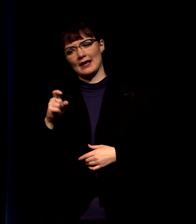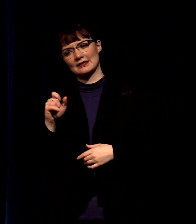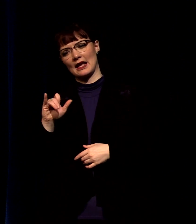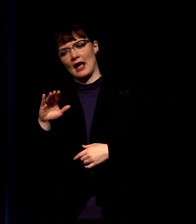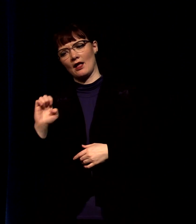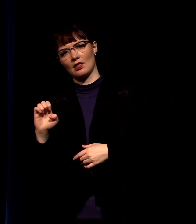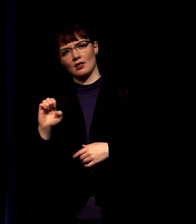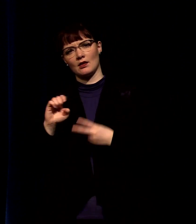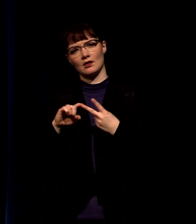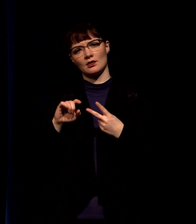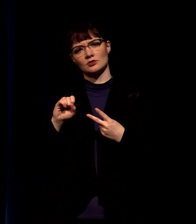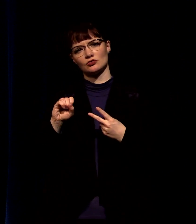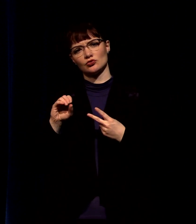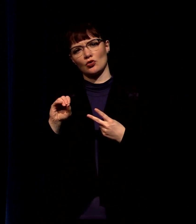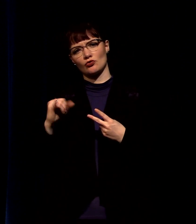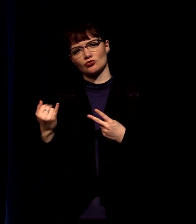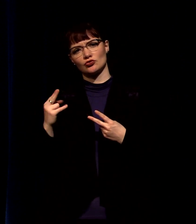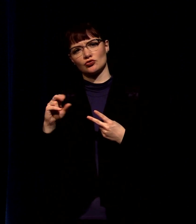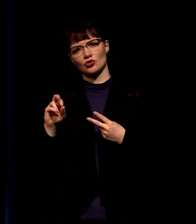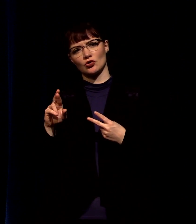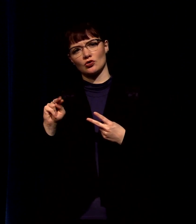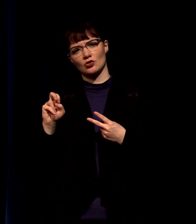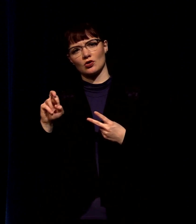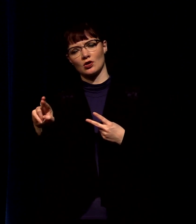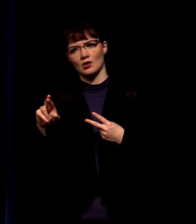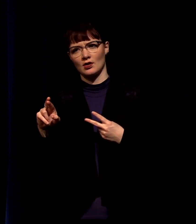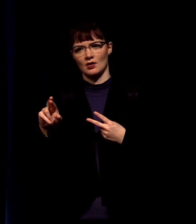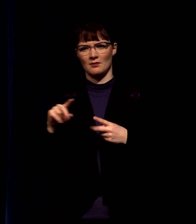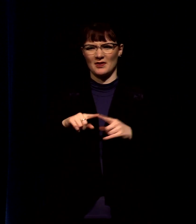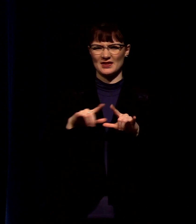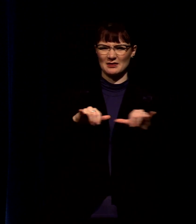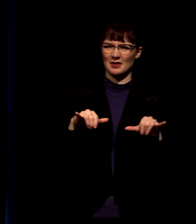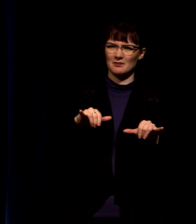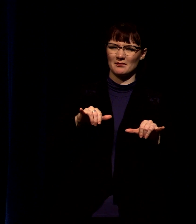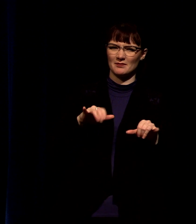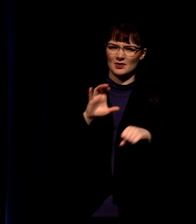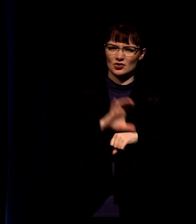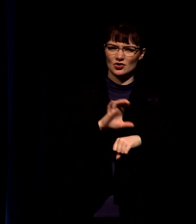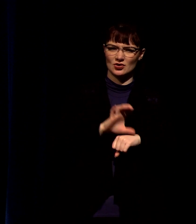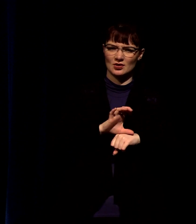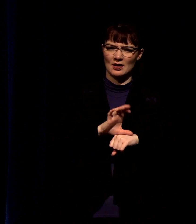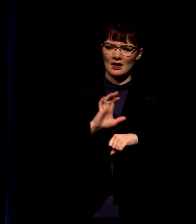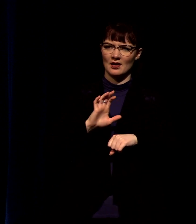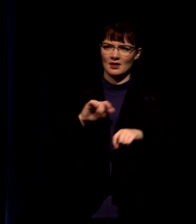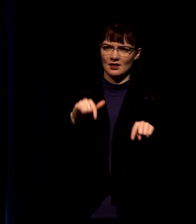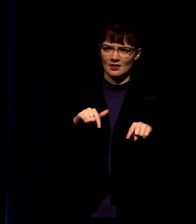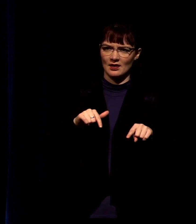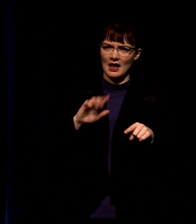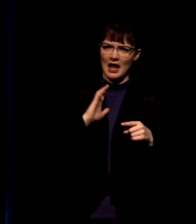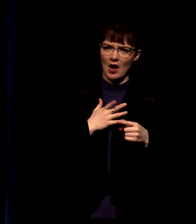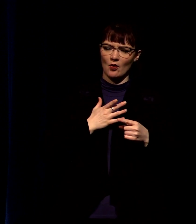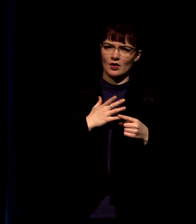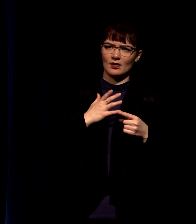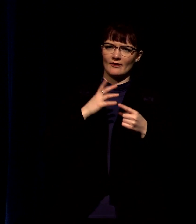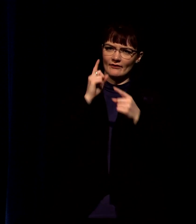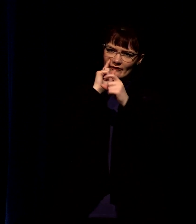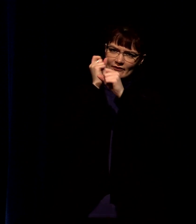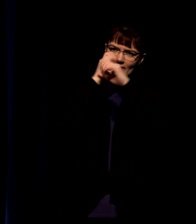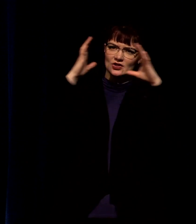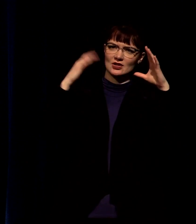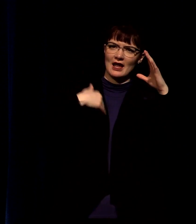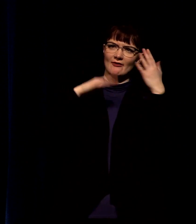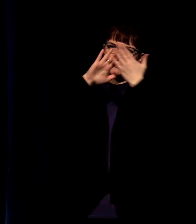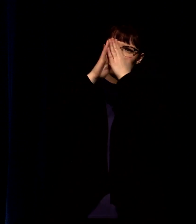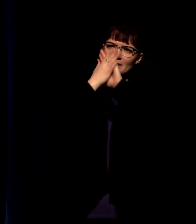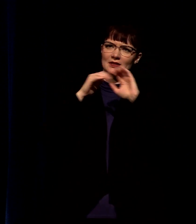and that this is our temporary home and yet you come to church and we tell you look our vision is a city at peace with god it's not just about waiting